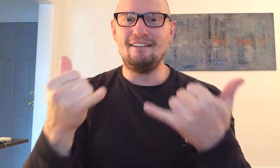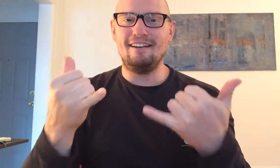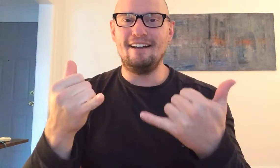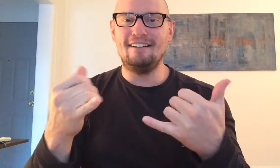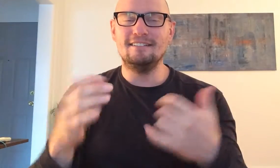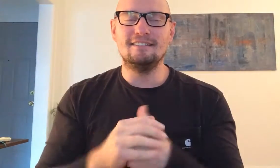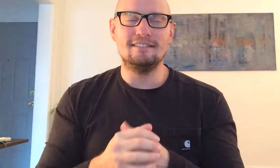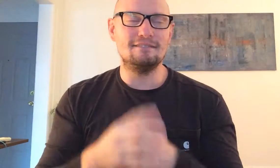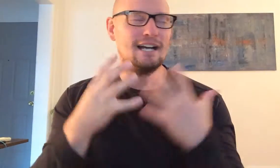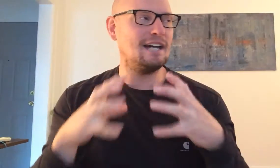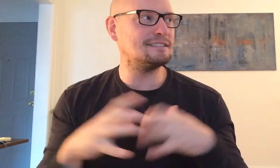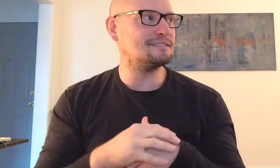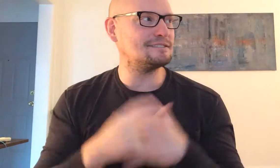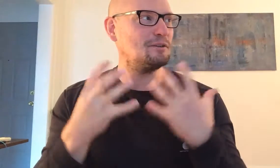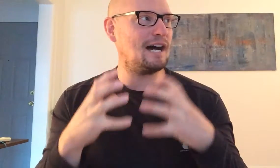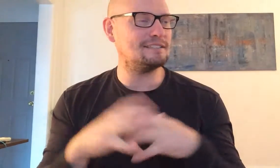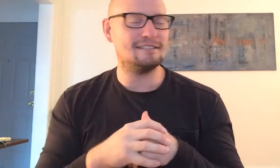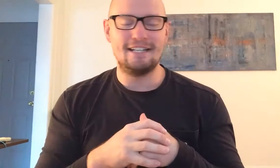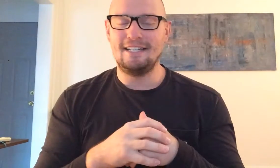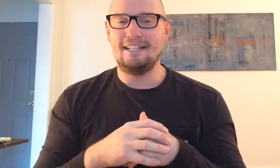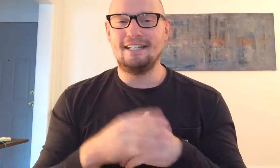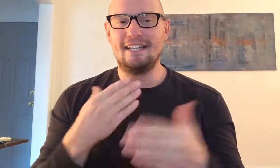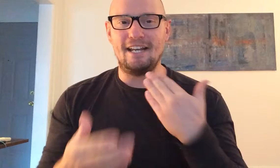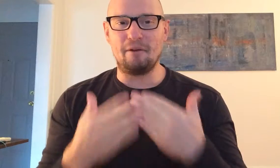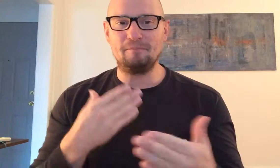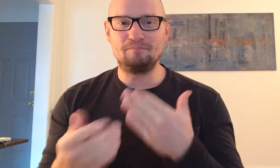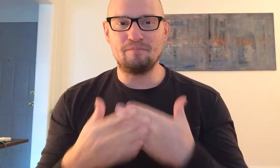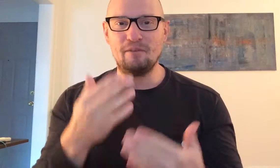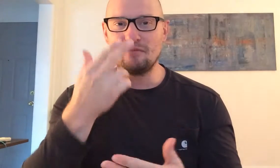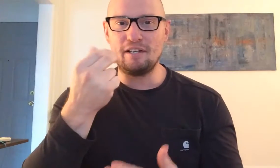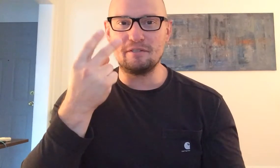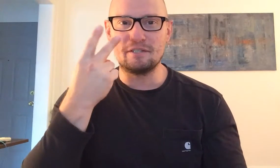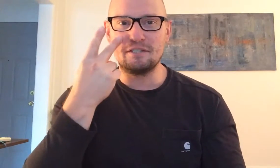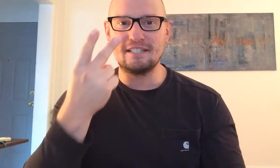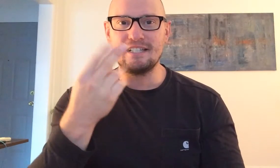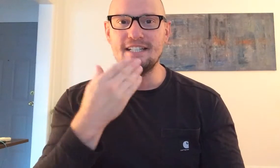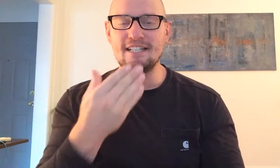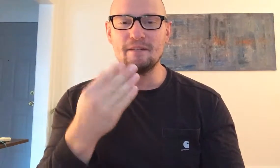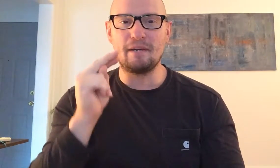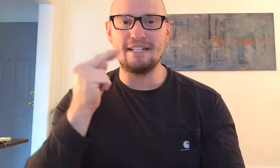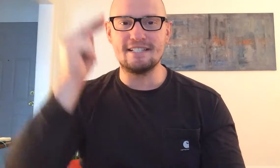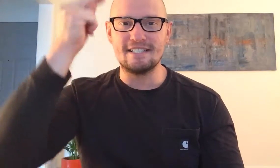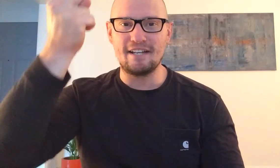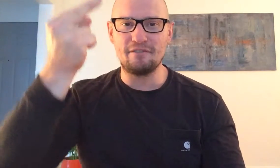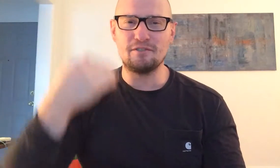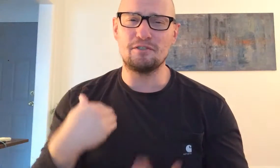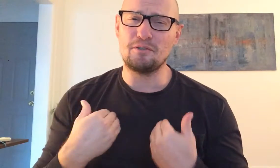no no it was hot a lot anyway it was fun it was good to see my nieces and nephews they're so